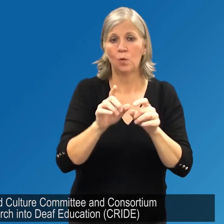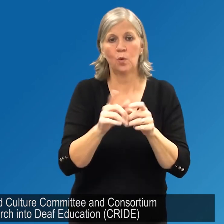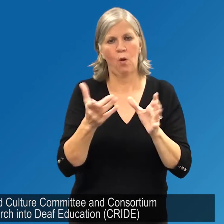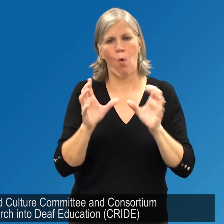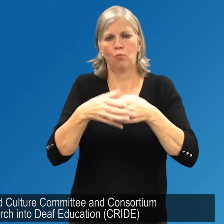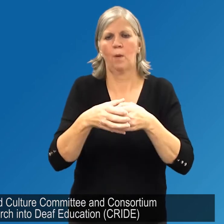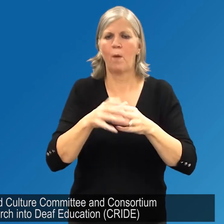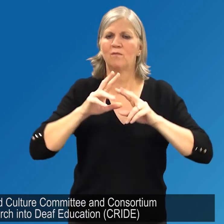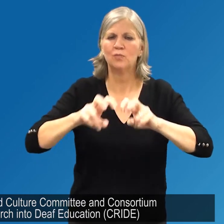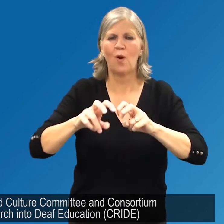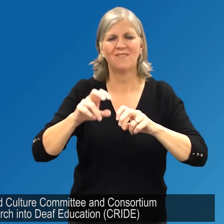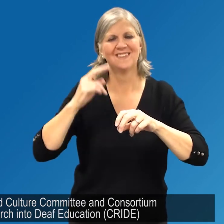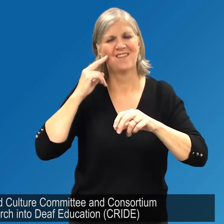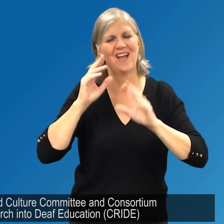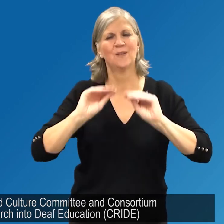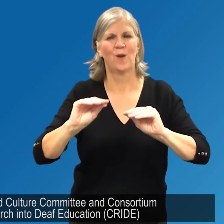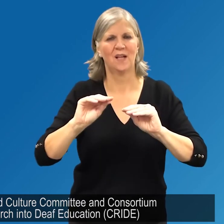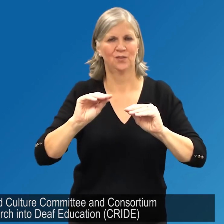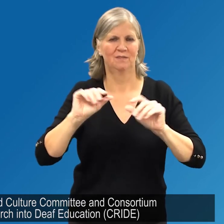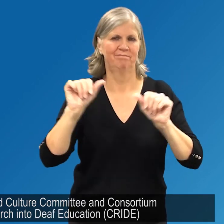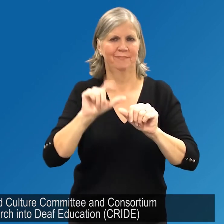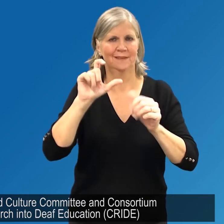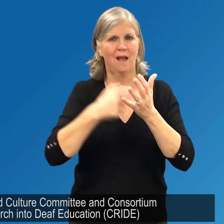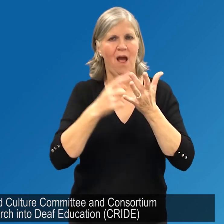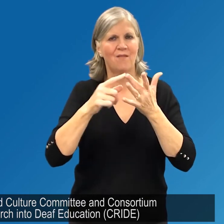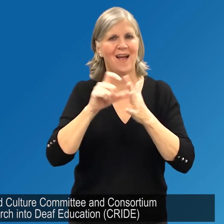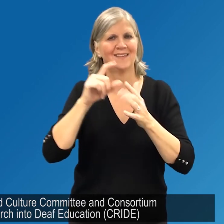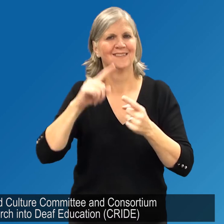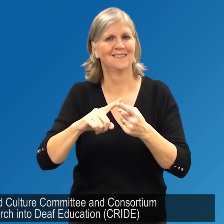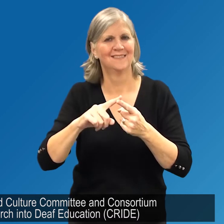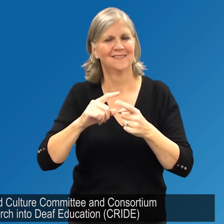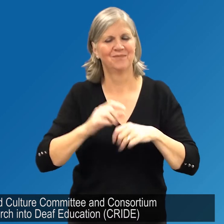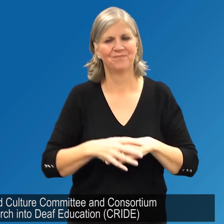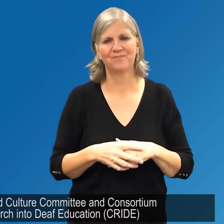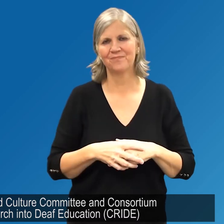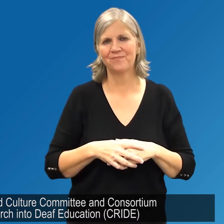Consortium for Research into Deaf Education, C-R-I-D-E.